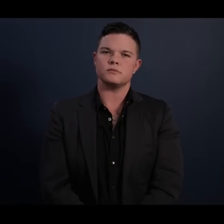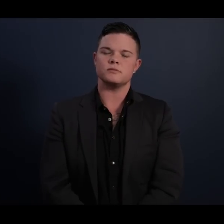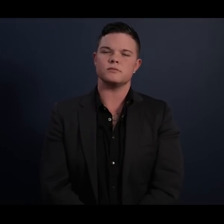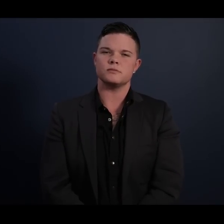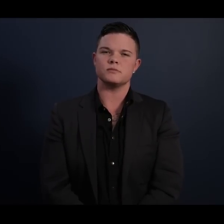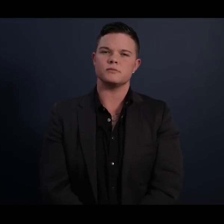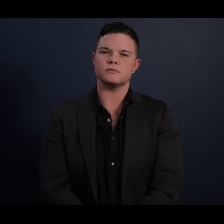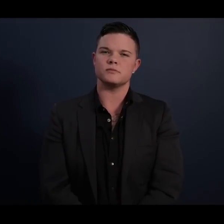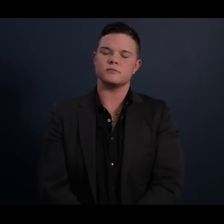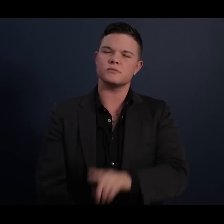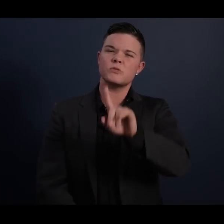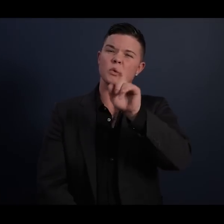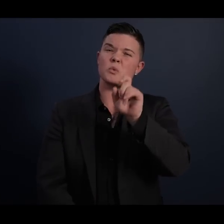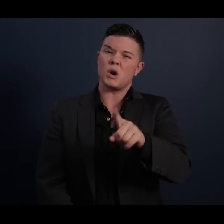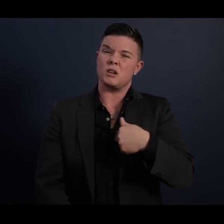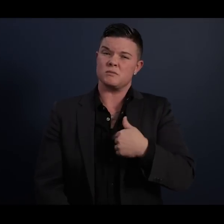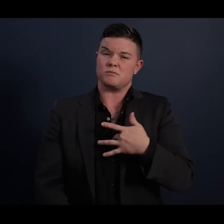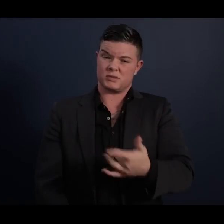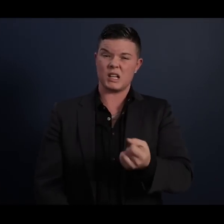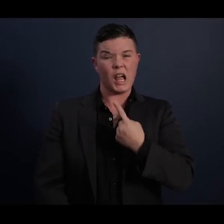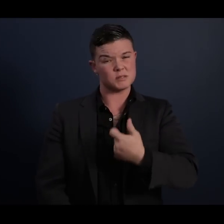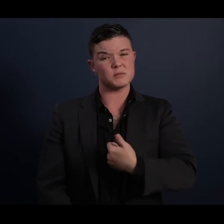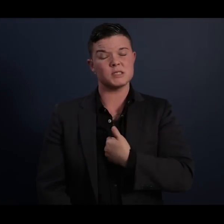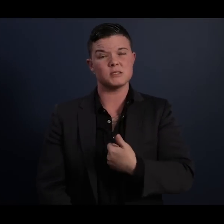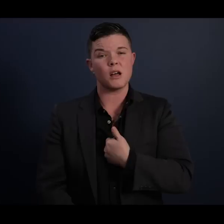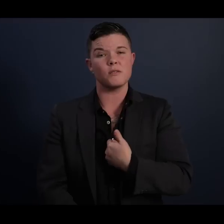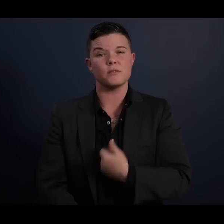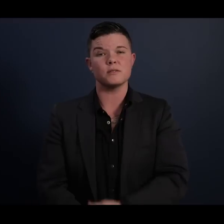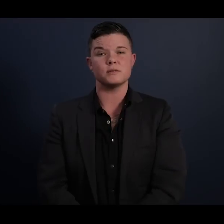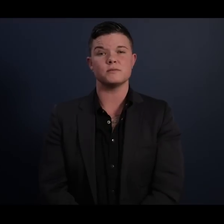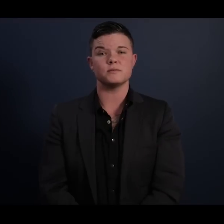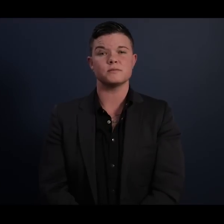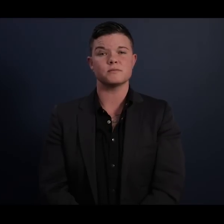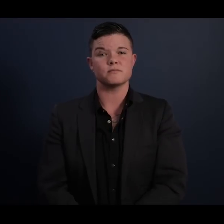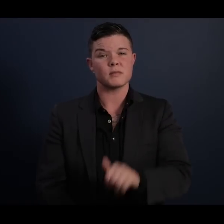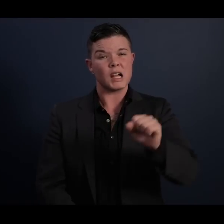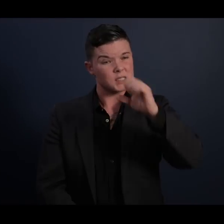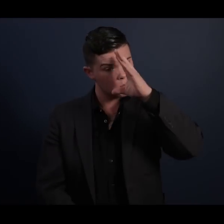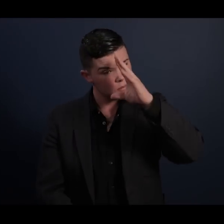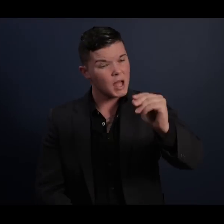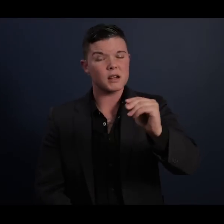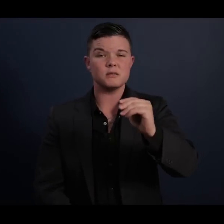It's a question I ask myself, as a man and as a President.